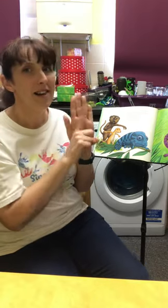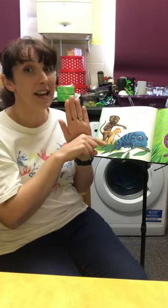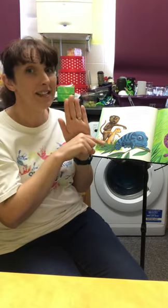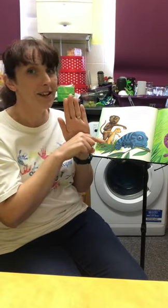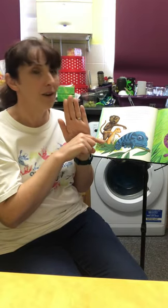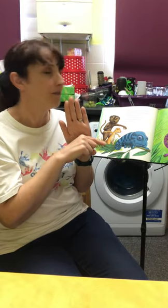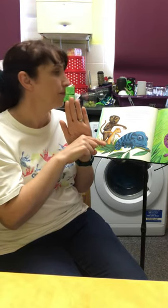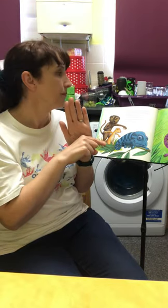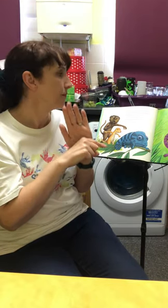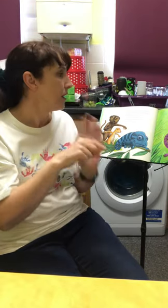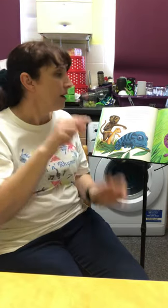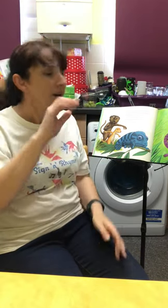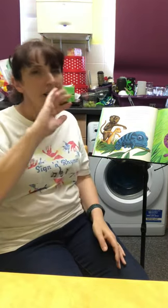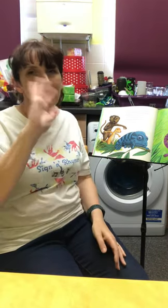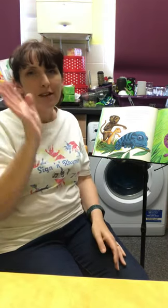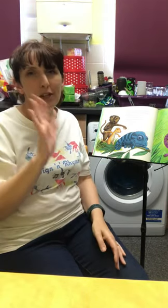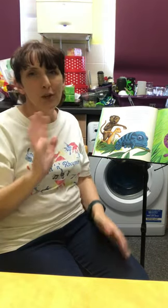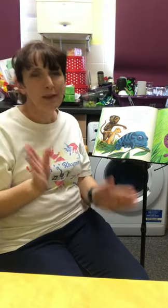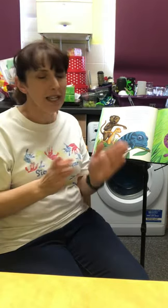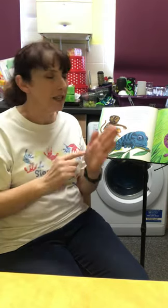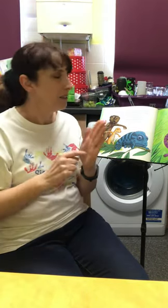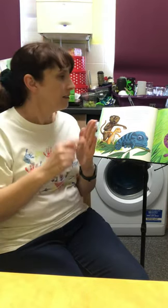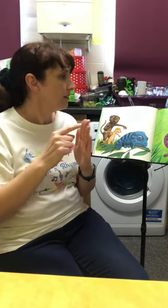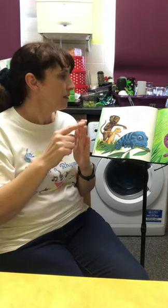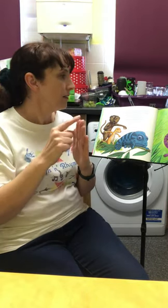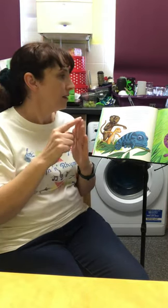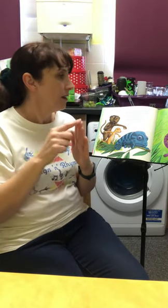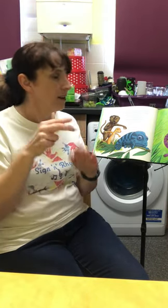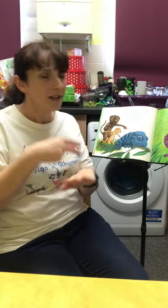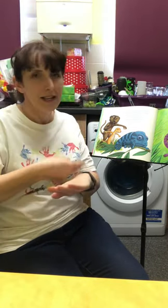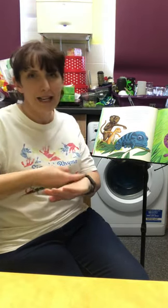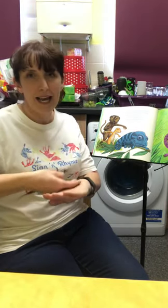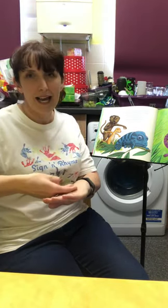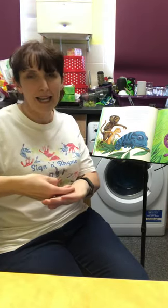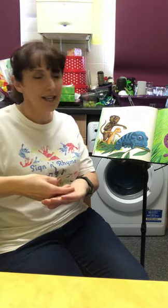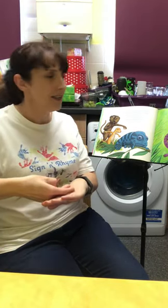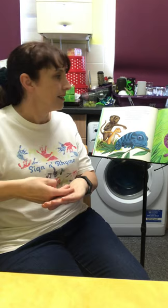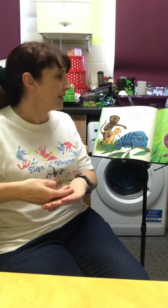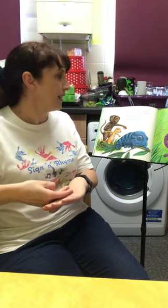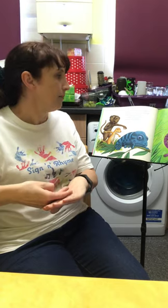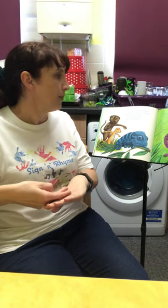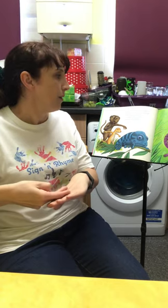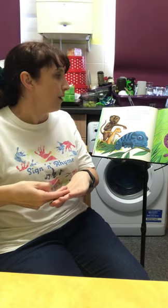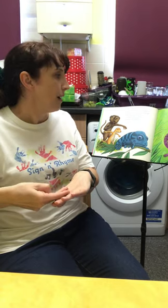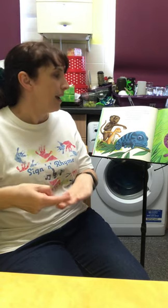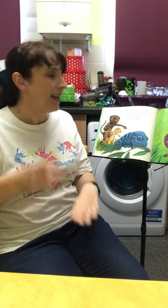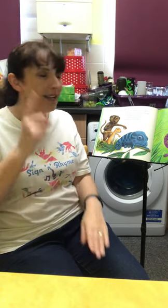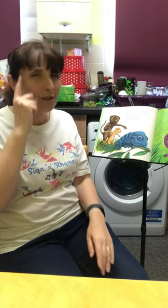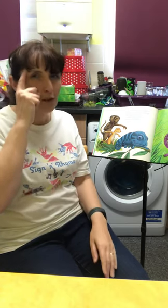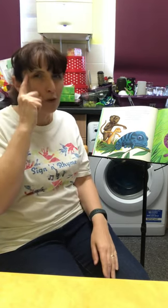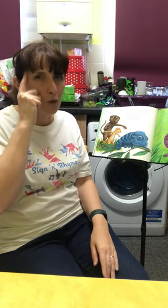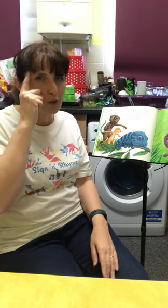Later, chameleon lay deep in thought